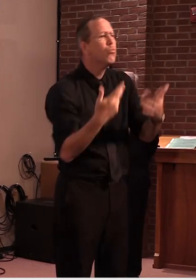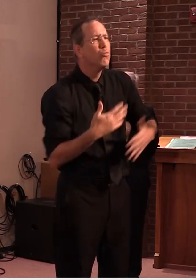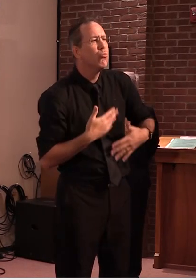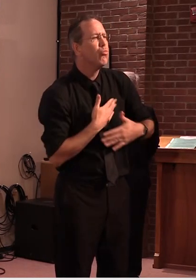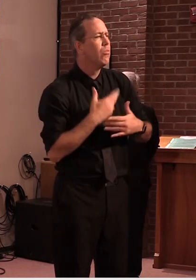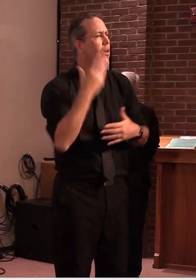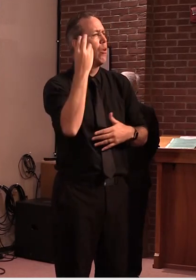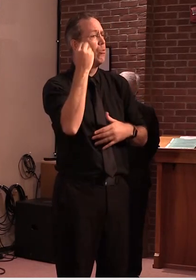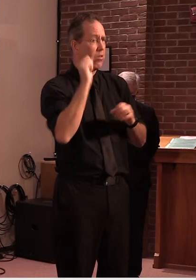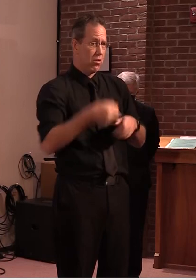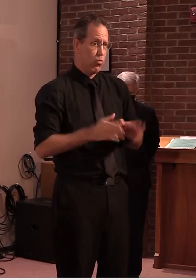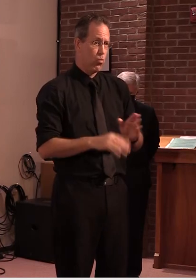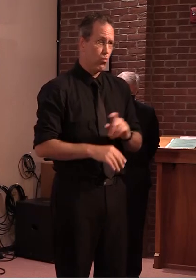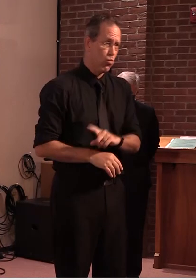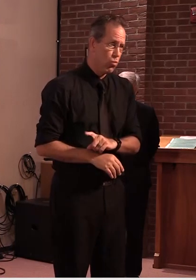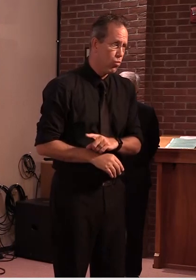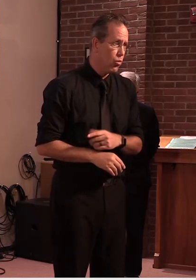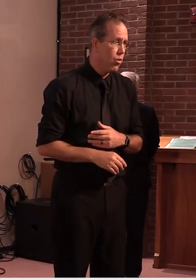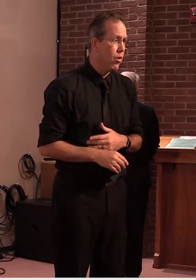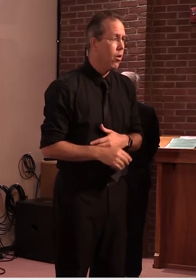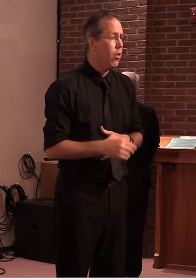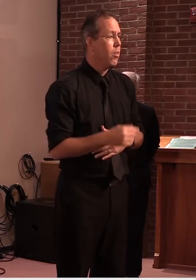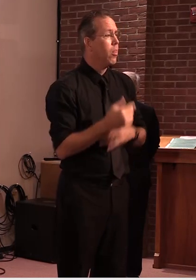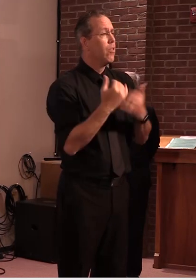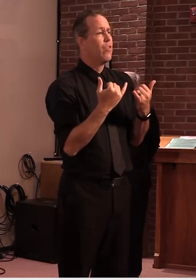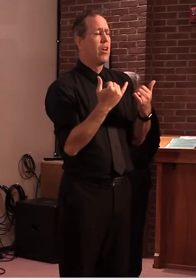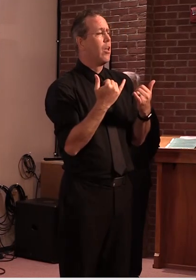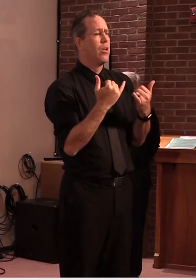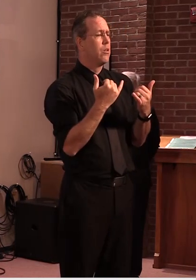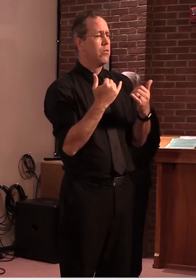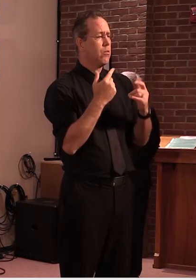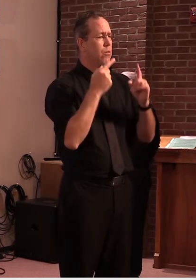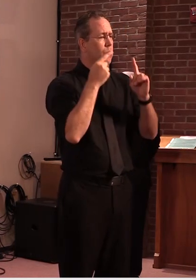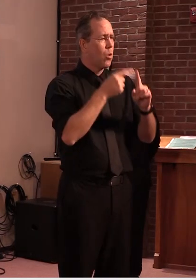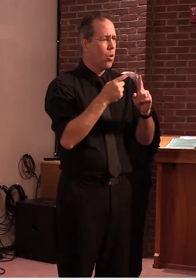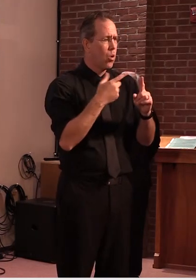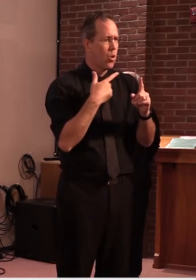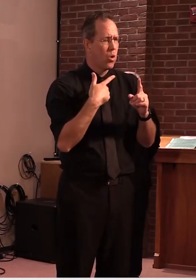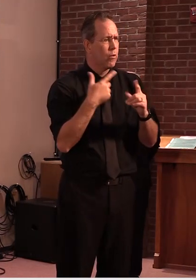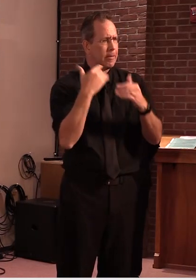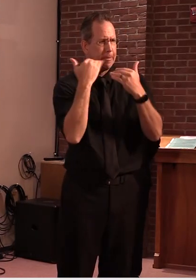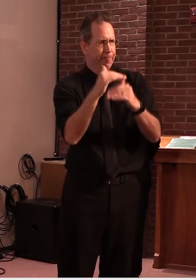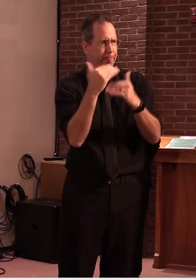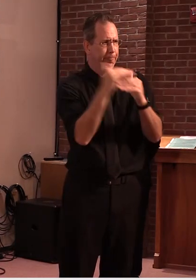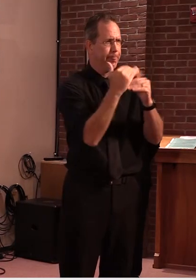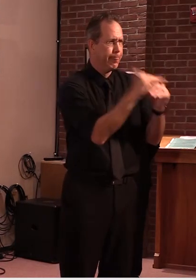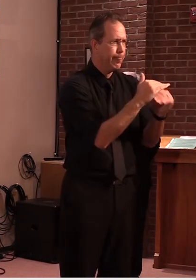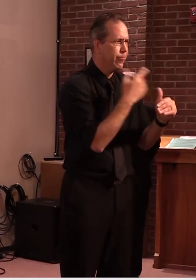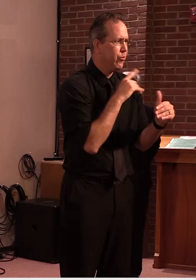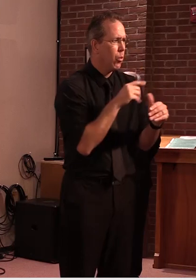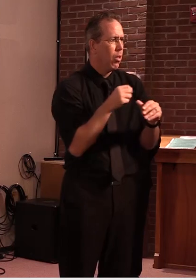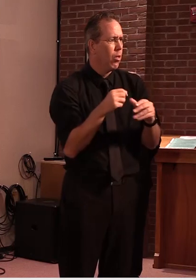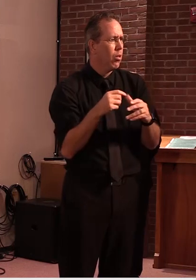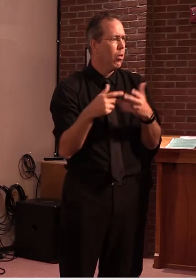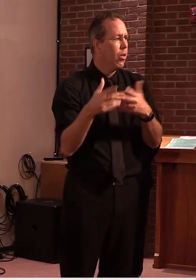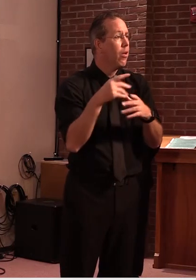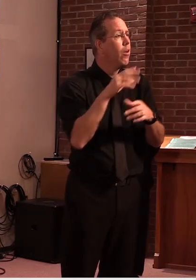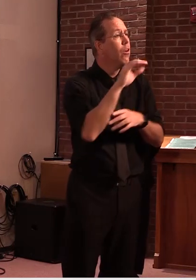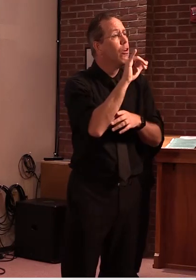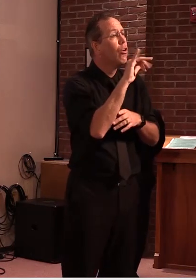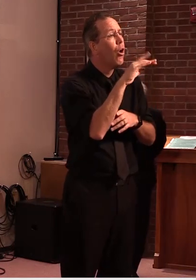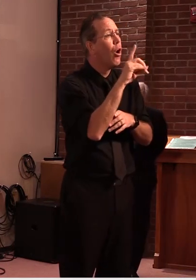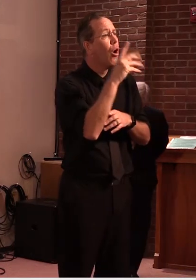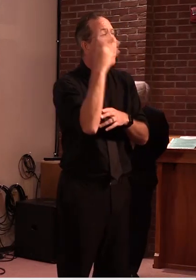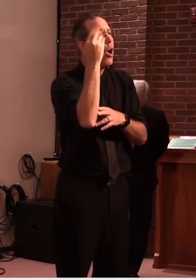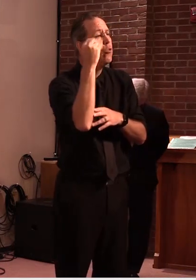so um i i hope i will double check this but they should not be out in direct time or participating in